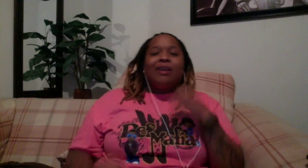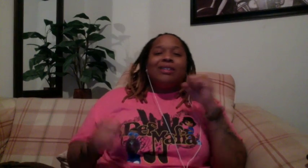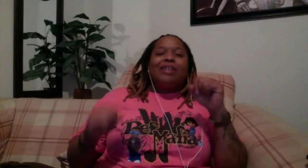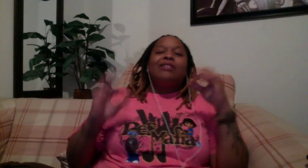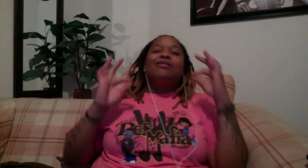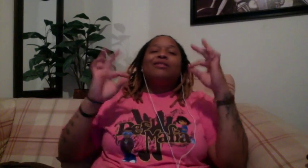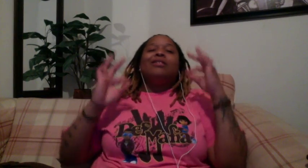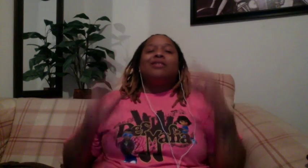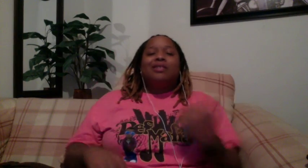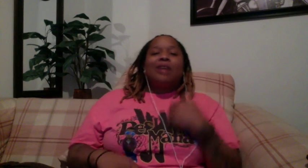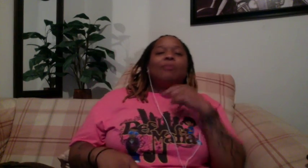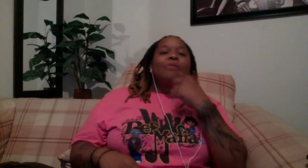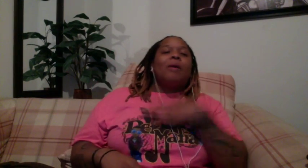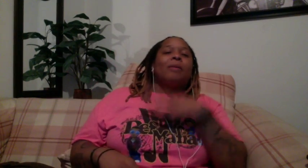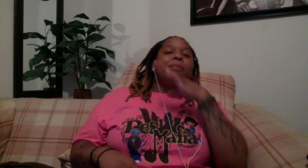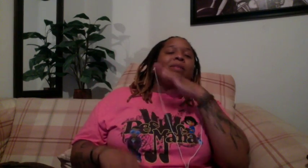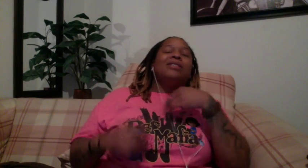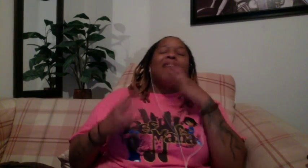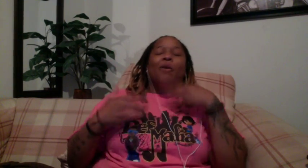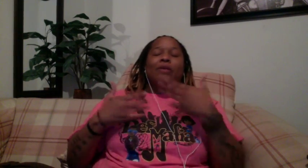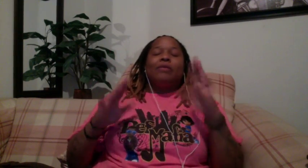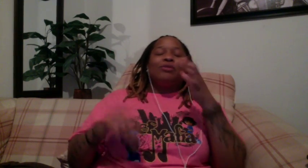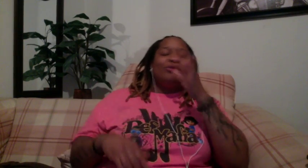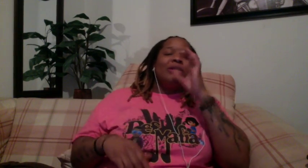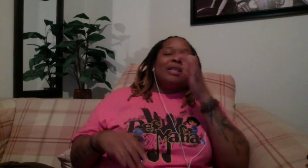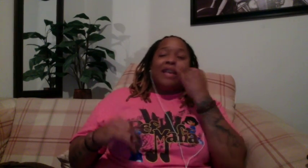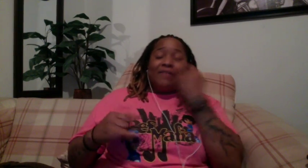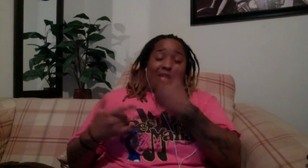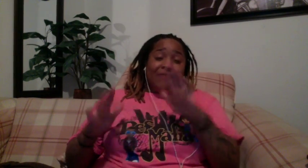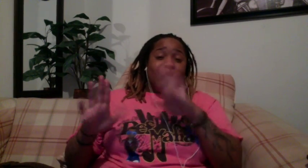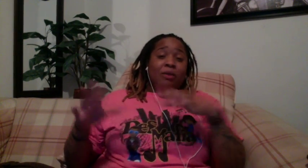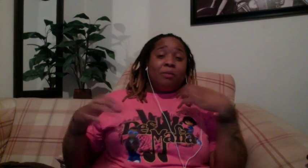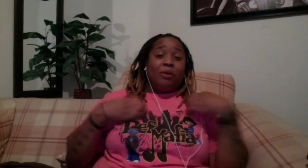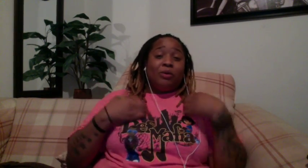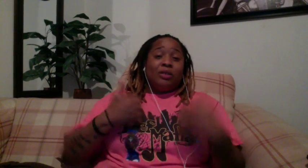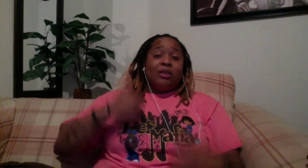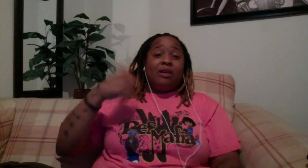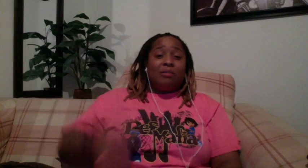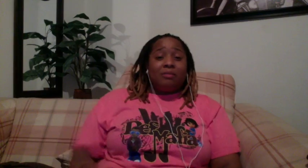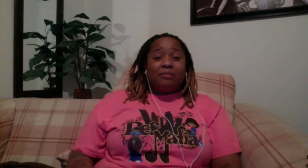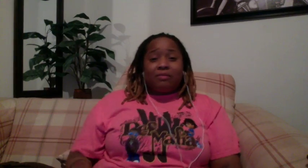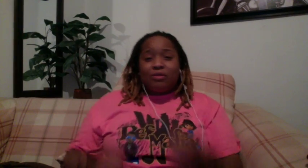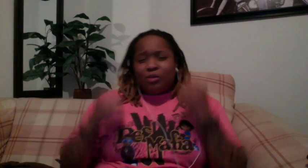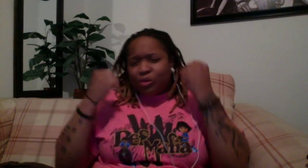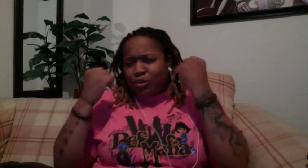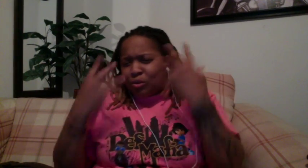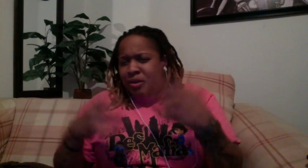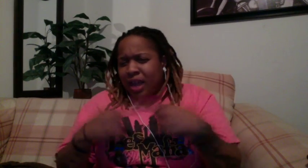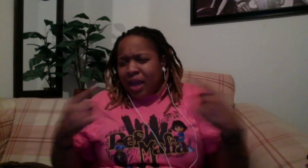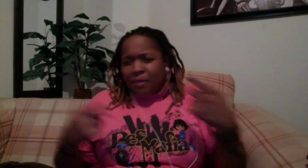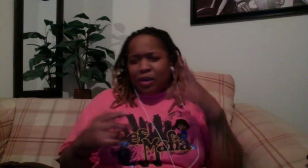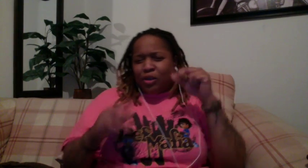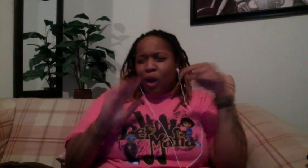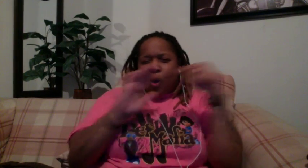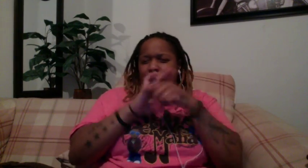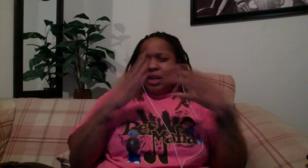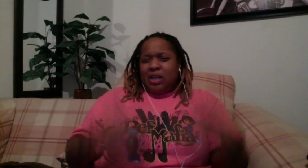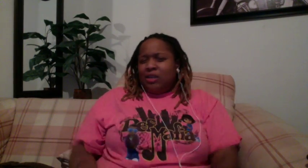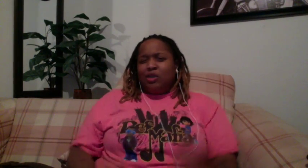I got the Vulcan touch I tell my bitch I'ma give up drinking When she give her emotions up Too many enemies and no killers